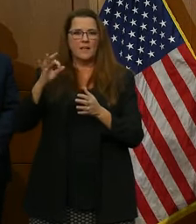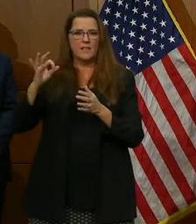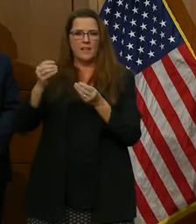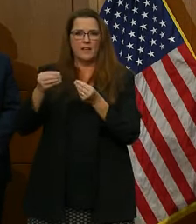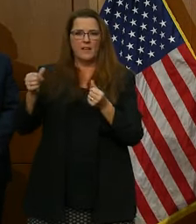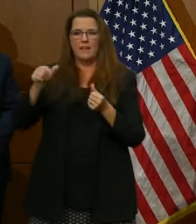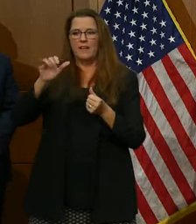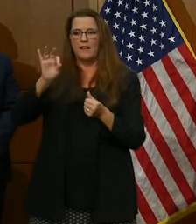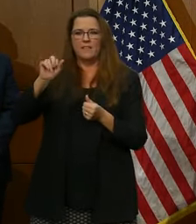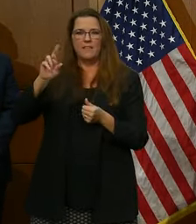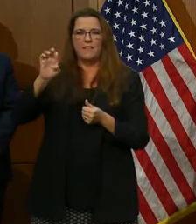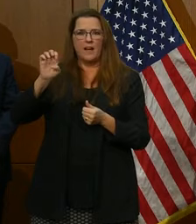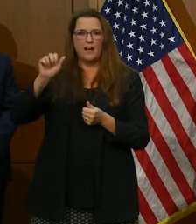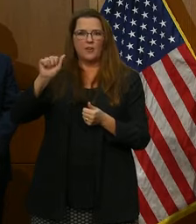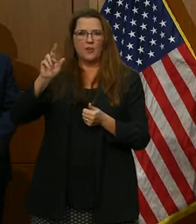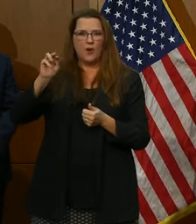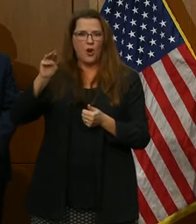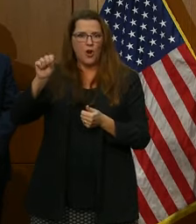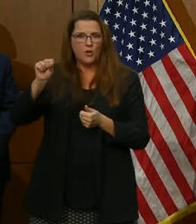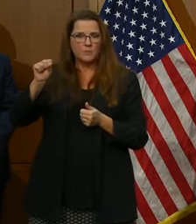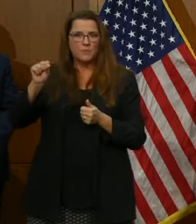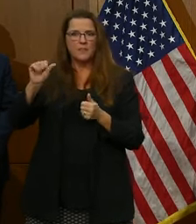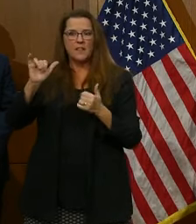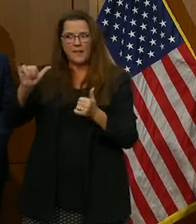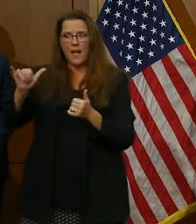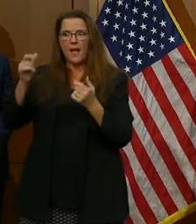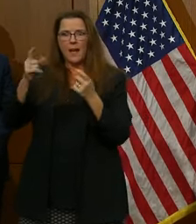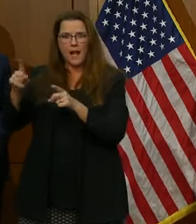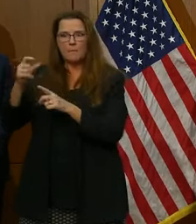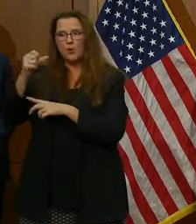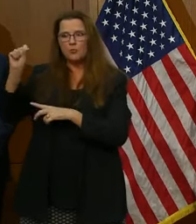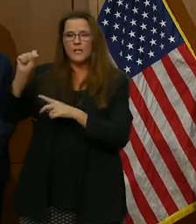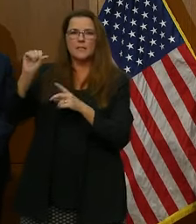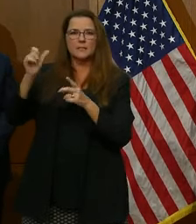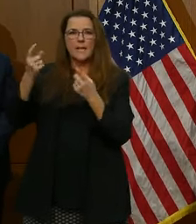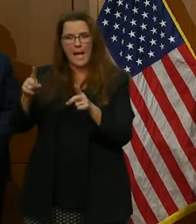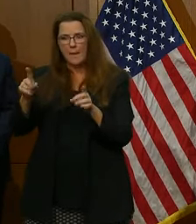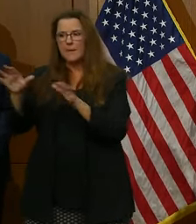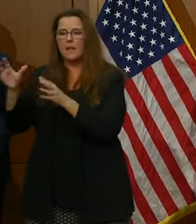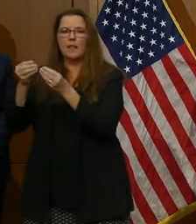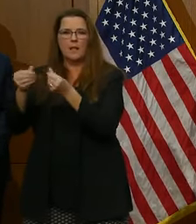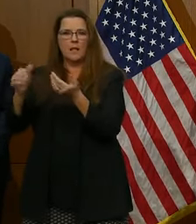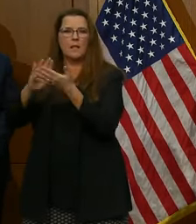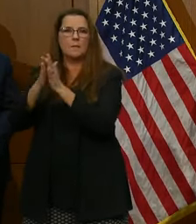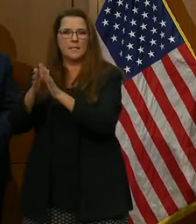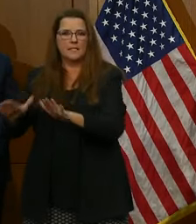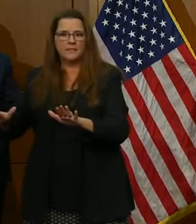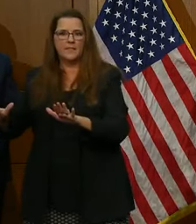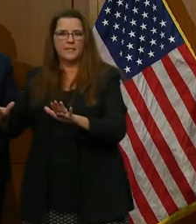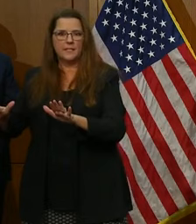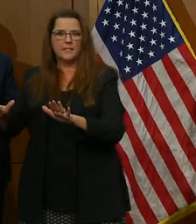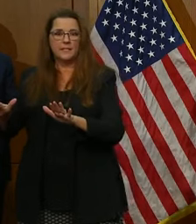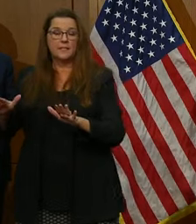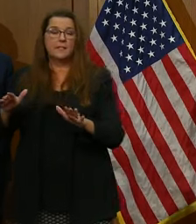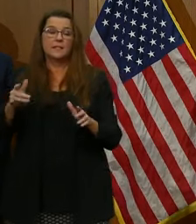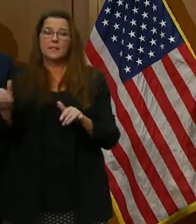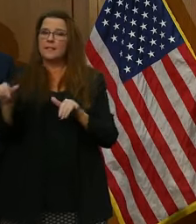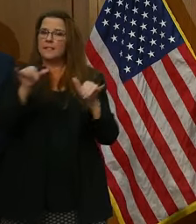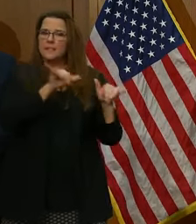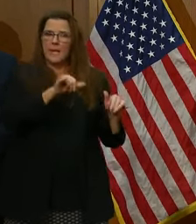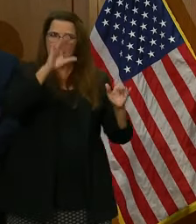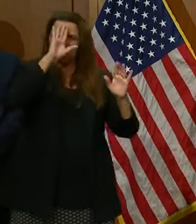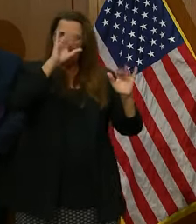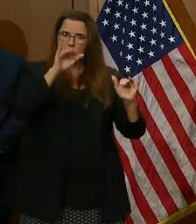on our streets, came and went peacefully. We have the same expectation for lawful